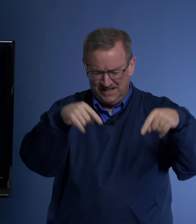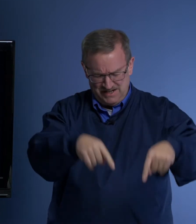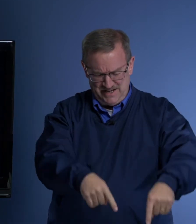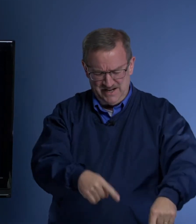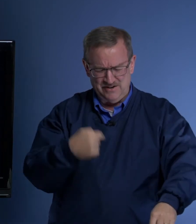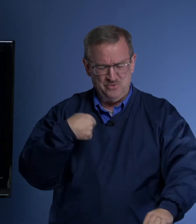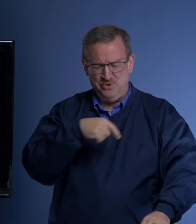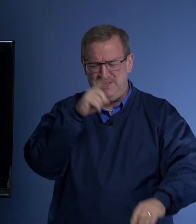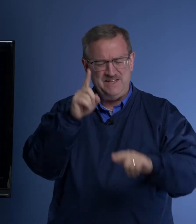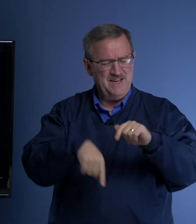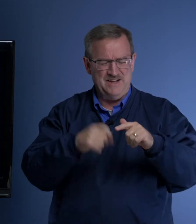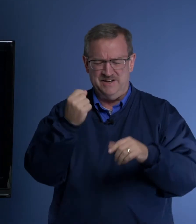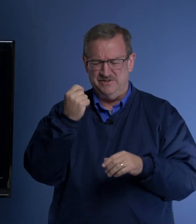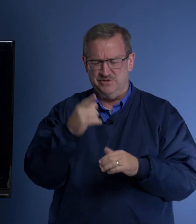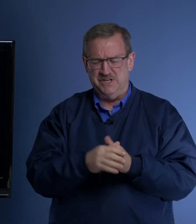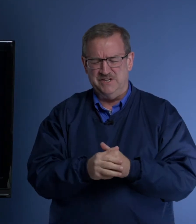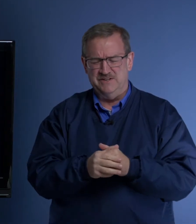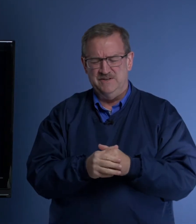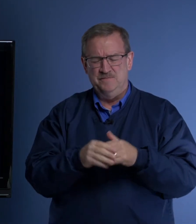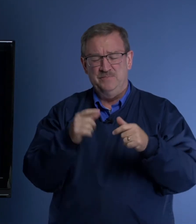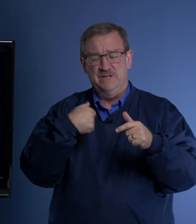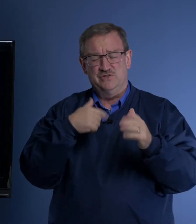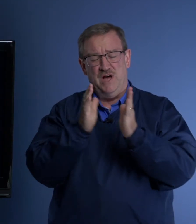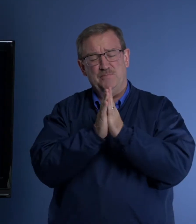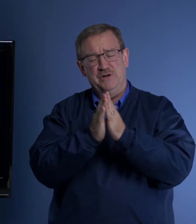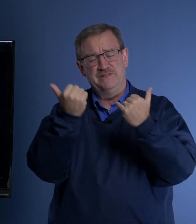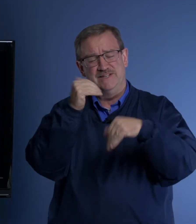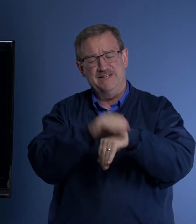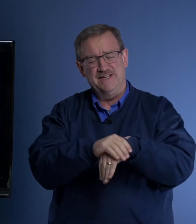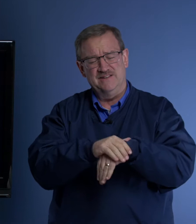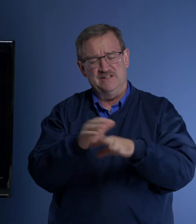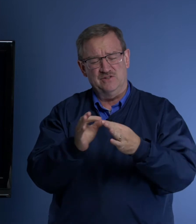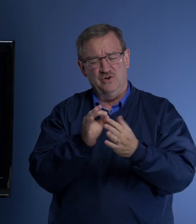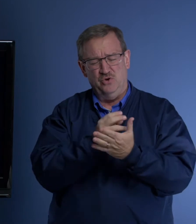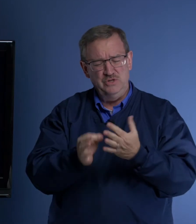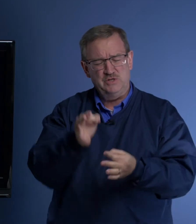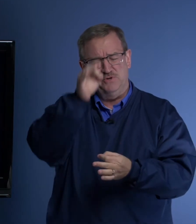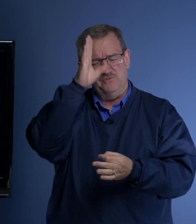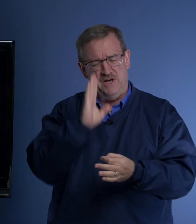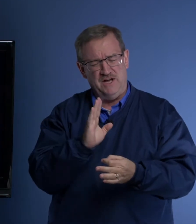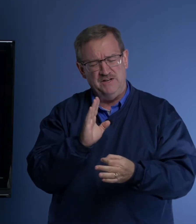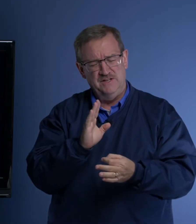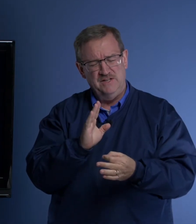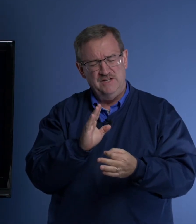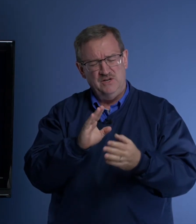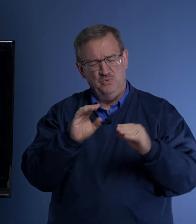in here we cannot understand. And so I'm praying tonight that the Holy Spirit of God will